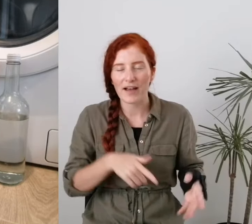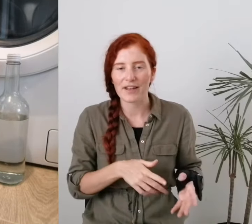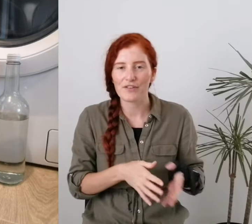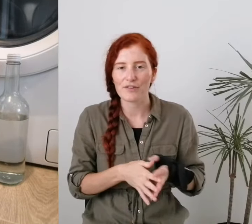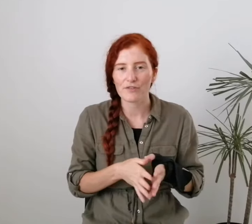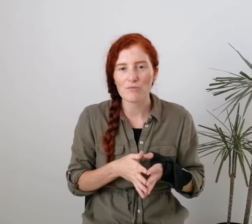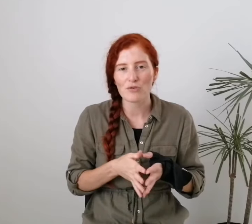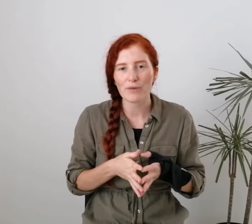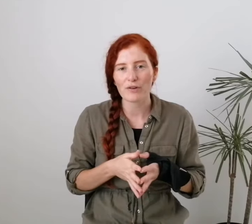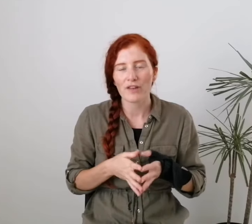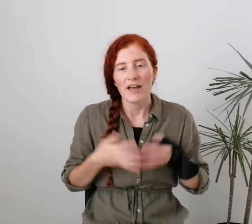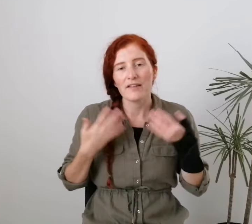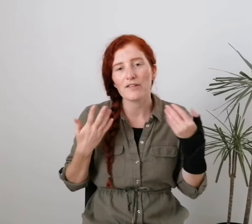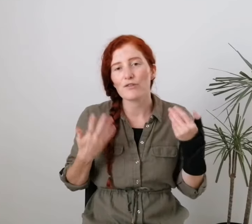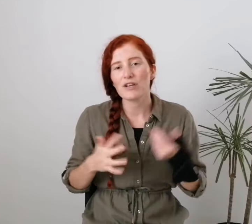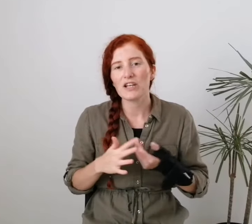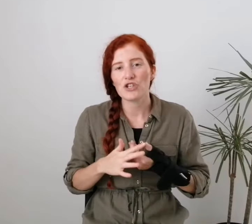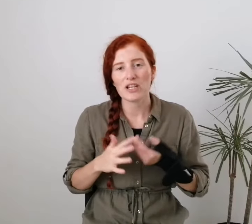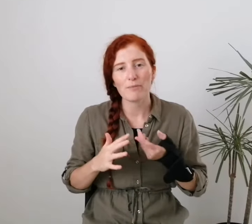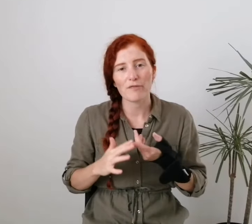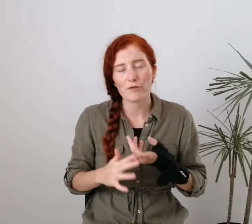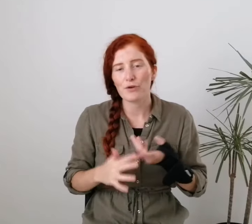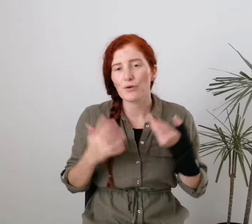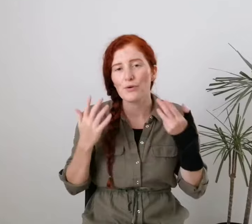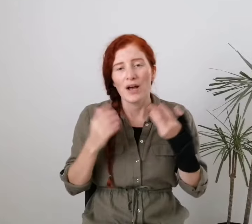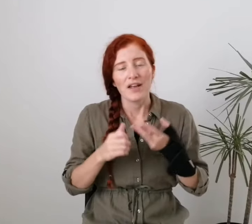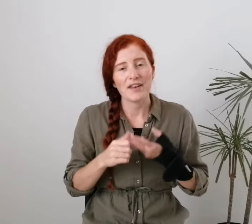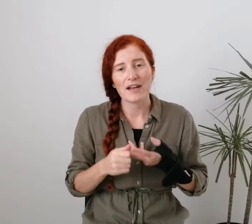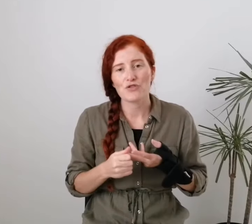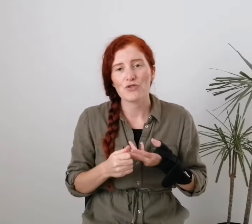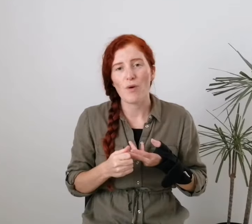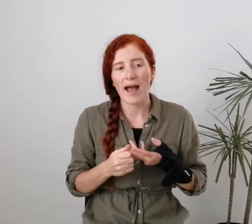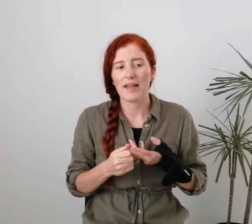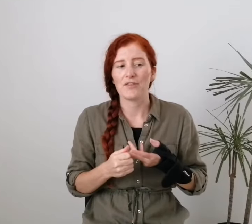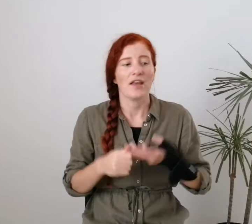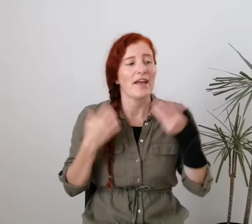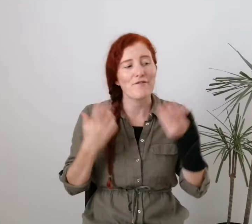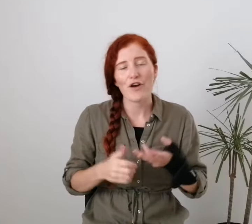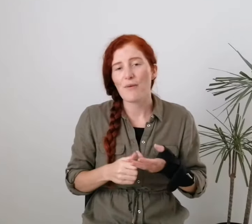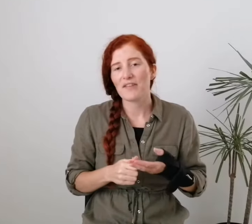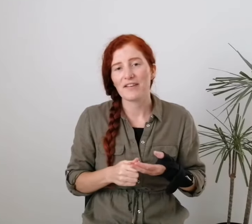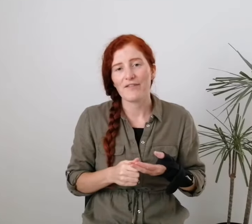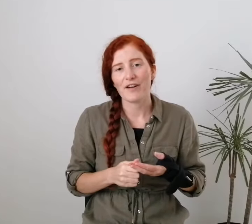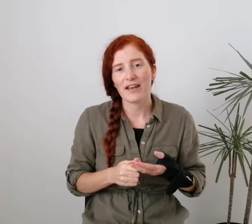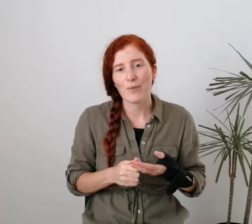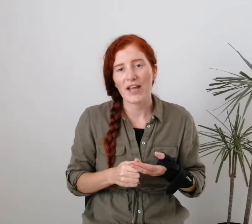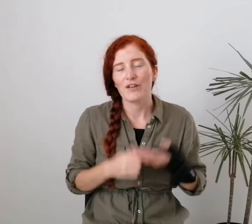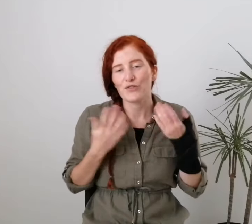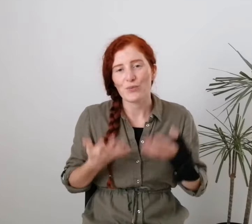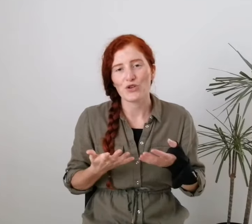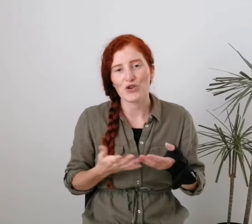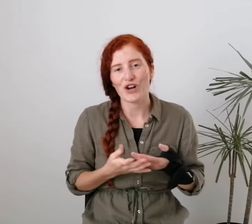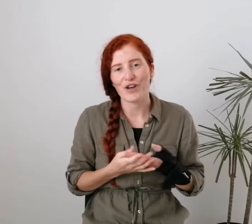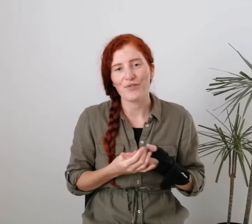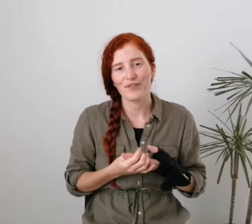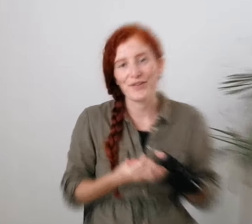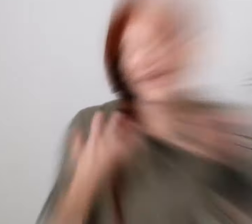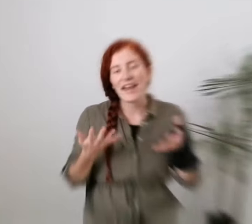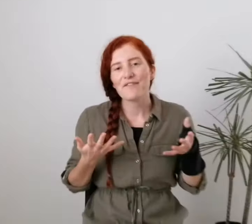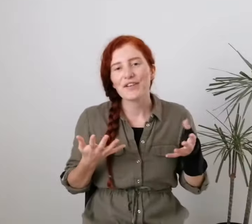and in the description box. This is a really cheap, frugal, natural and environmentally friendly way to wash your clothes. Eleven